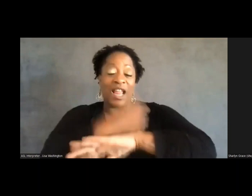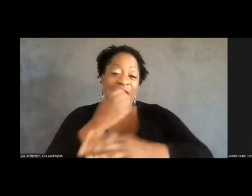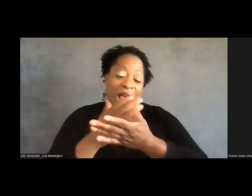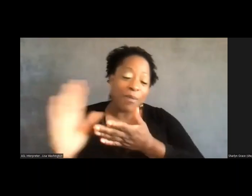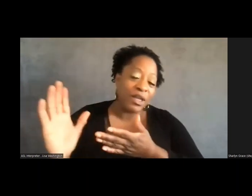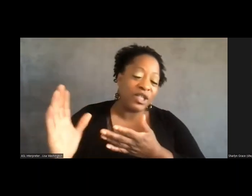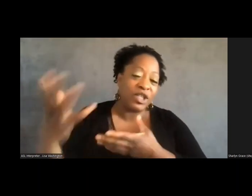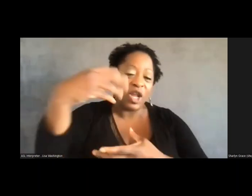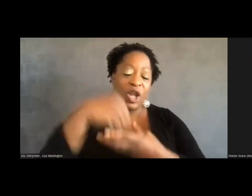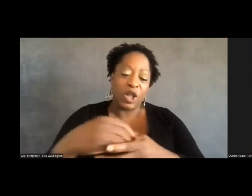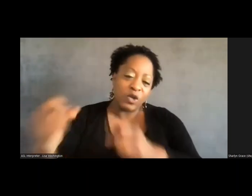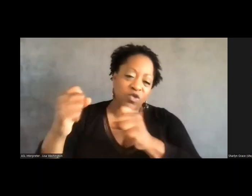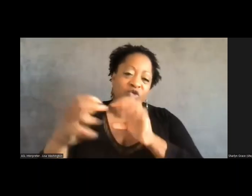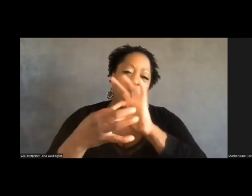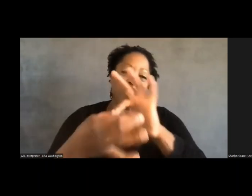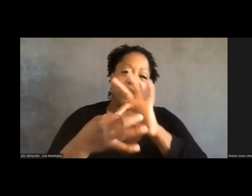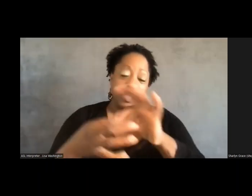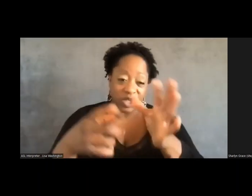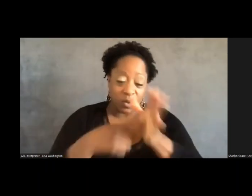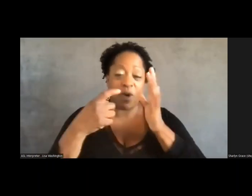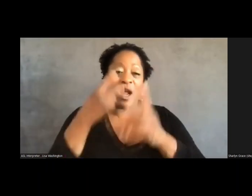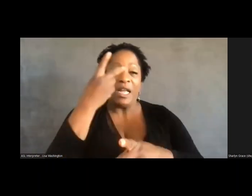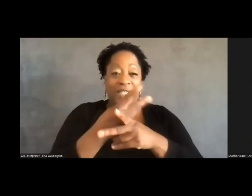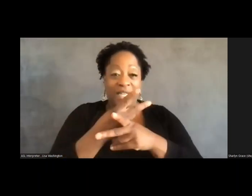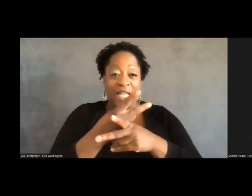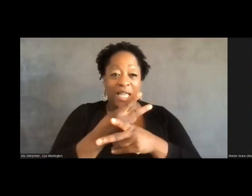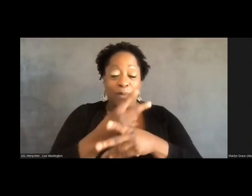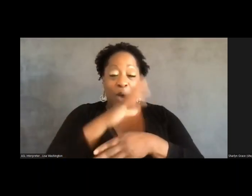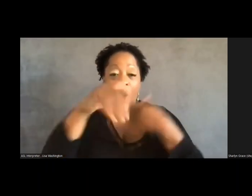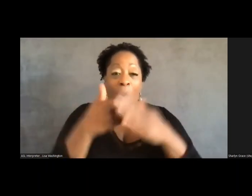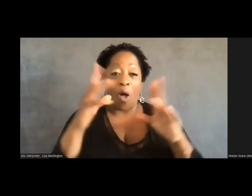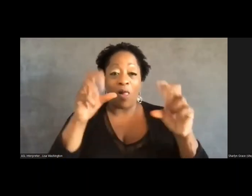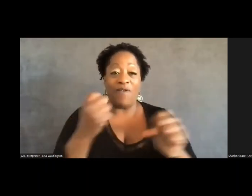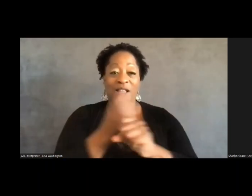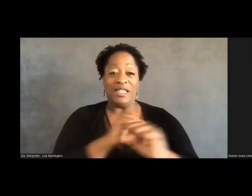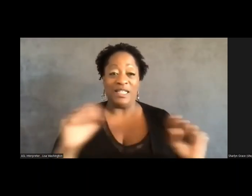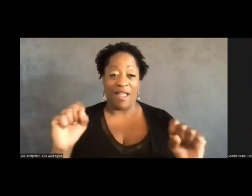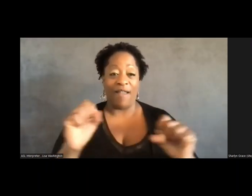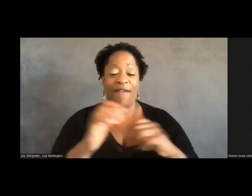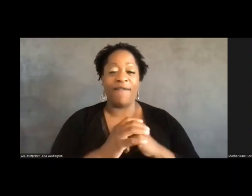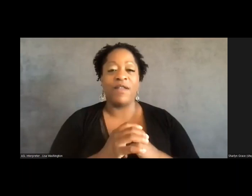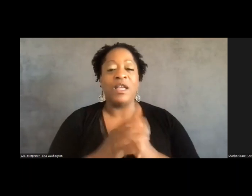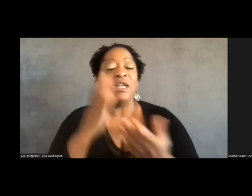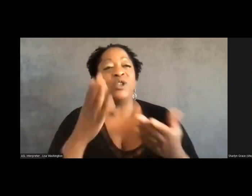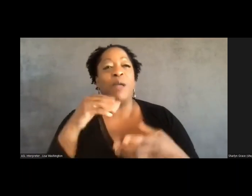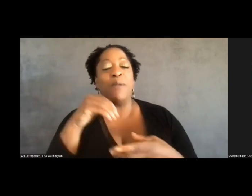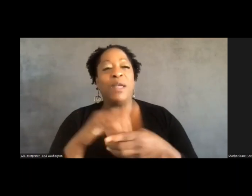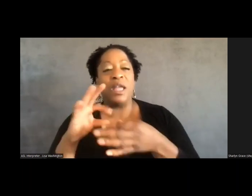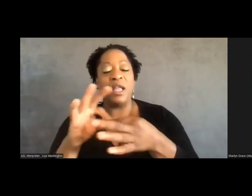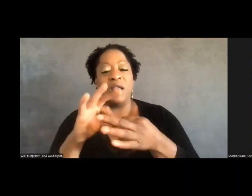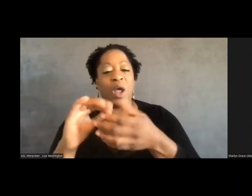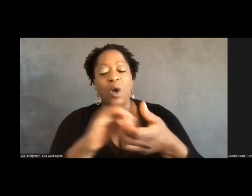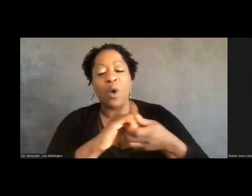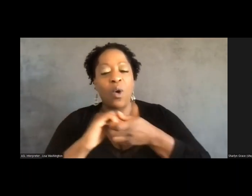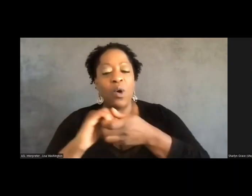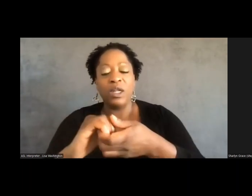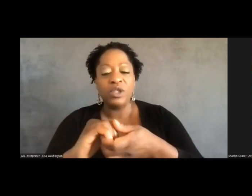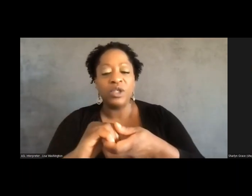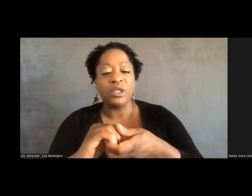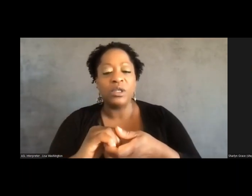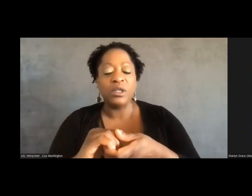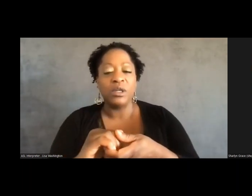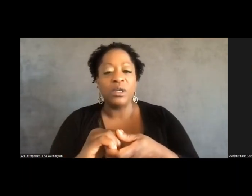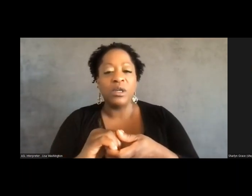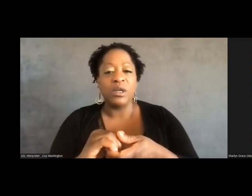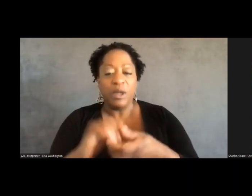relationships needed to keep each other safe, right? So you might be in a coalition that ends at our, and